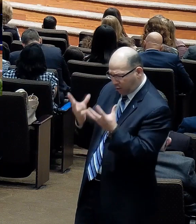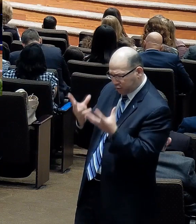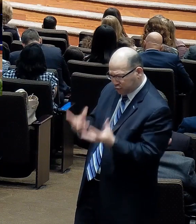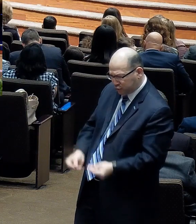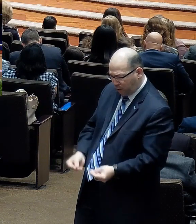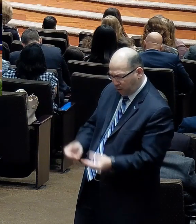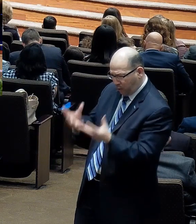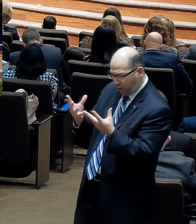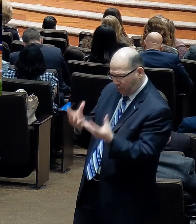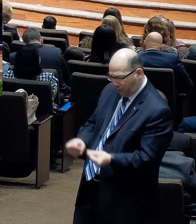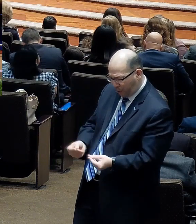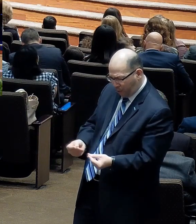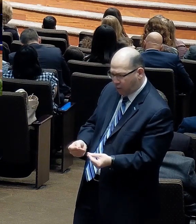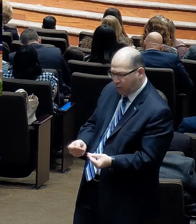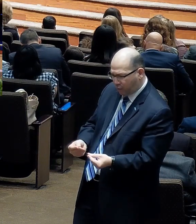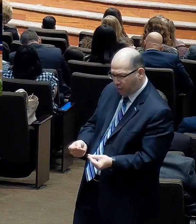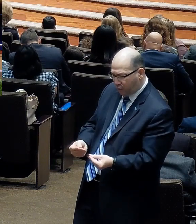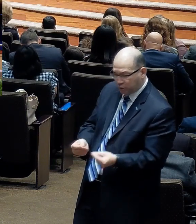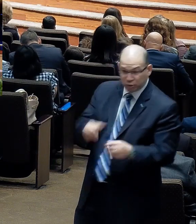and the church family around them.